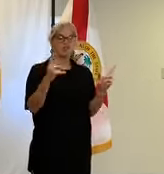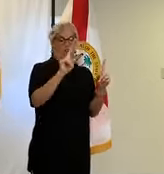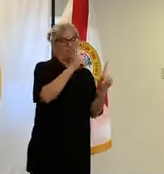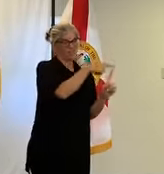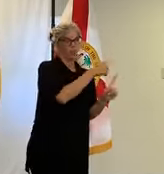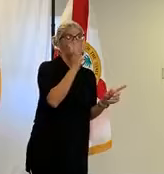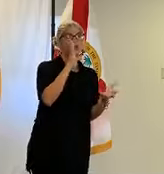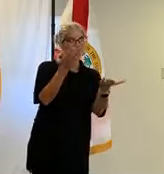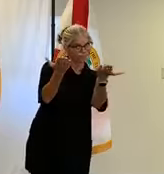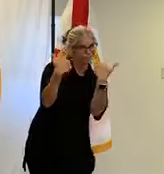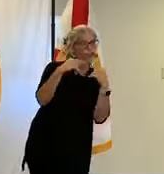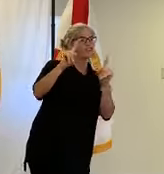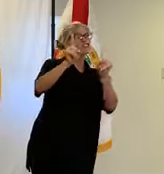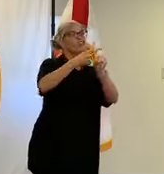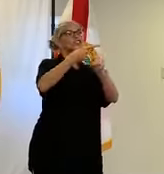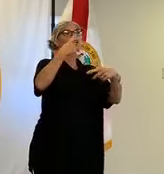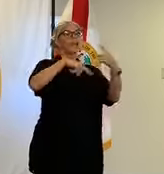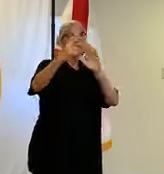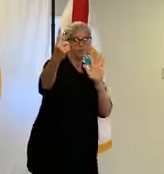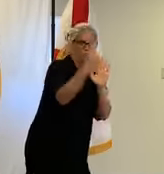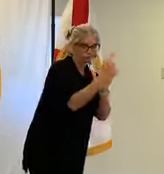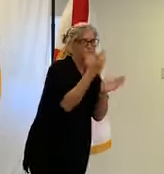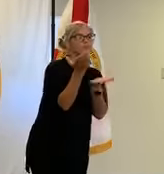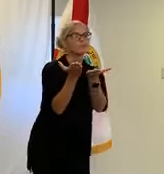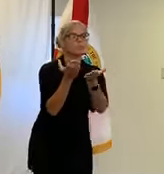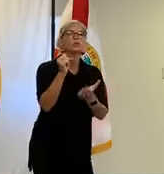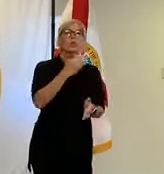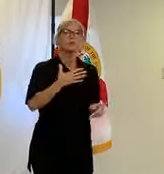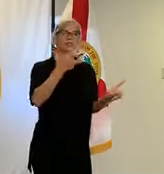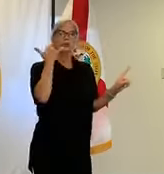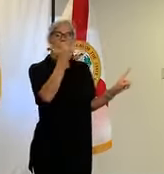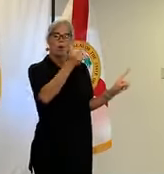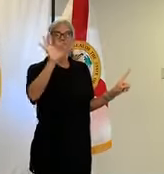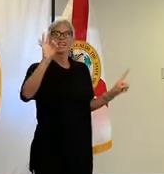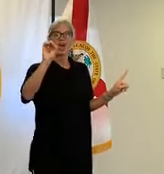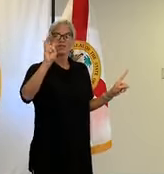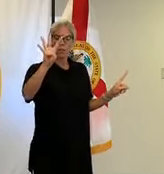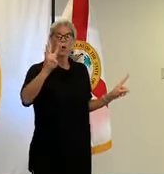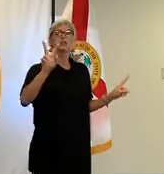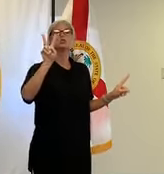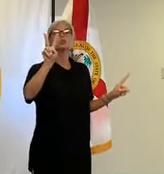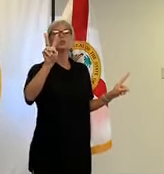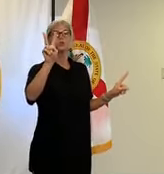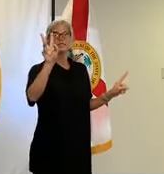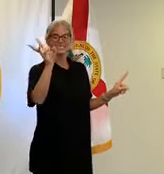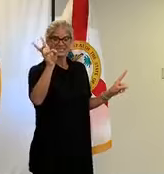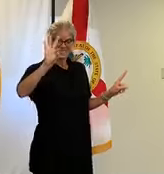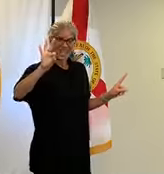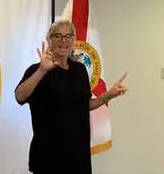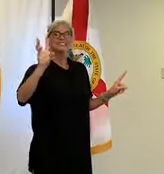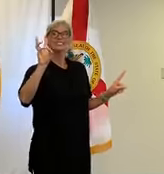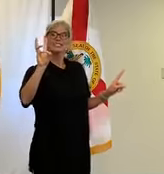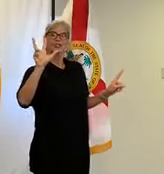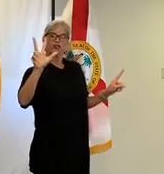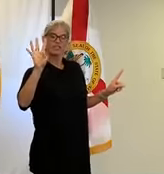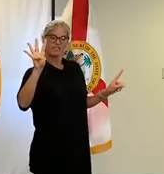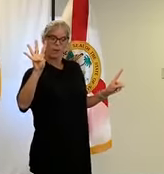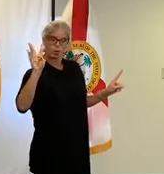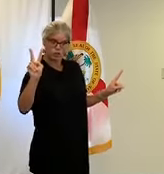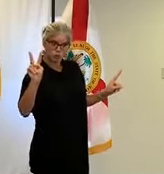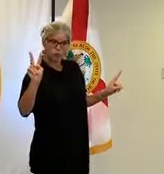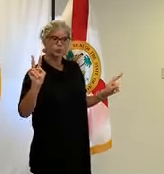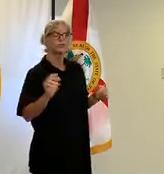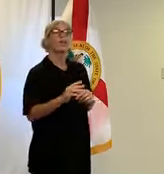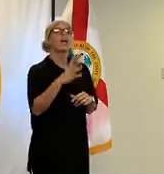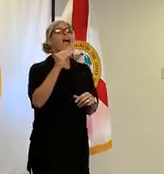appointments will be taken so please call ahead at 904-269-6342 or you can also email